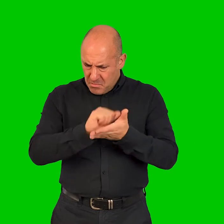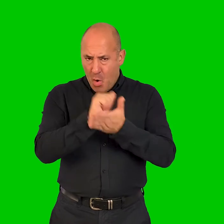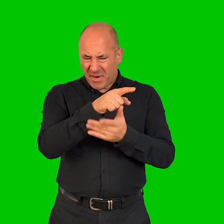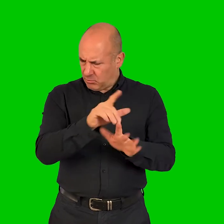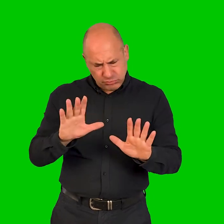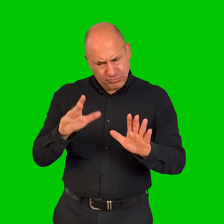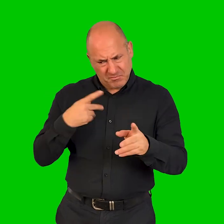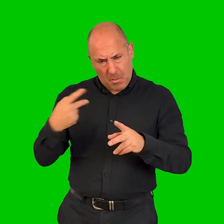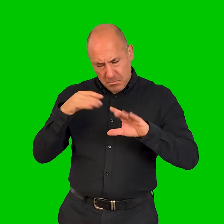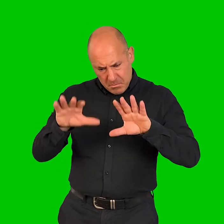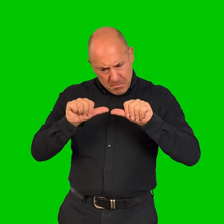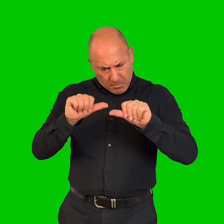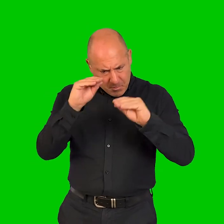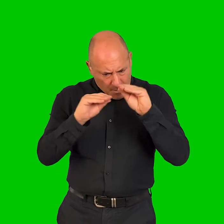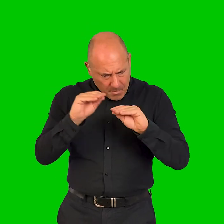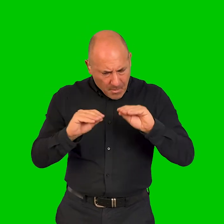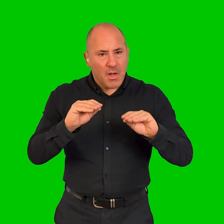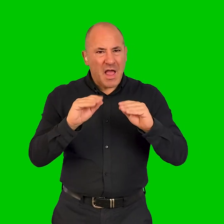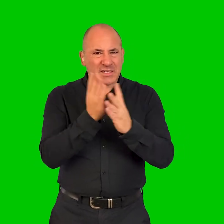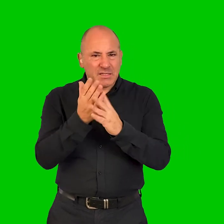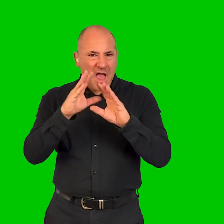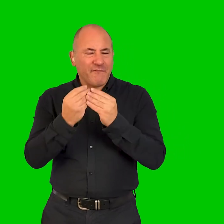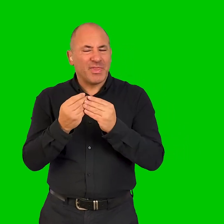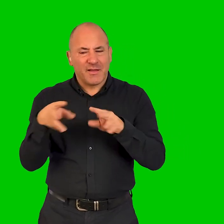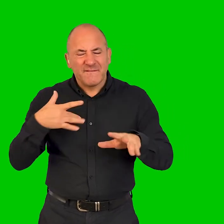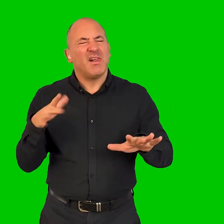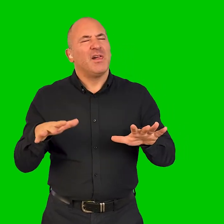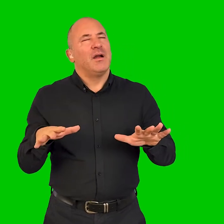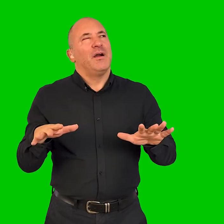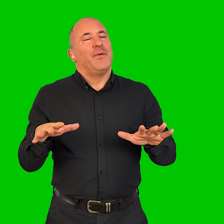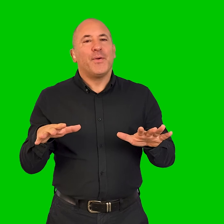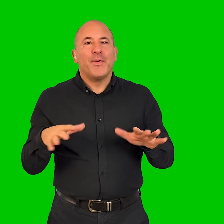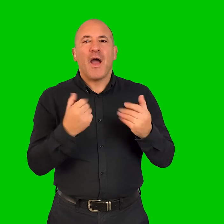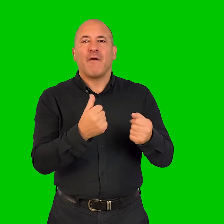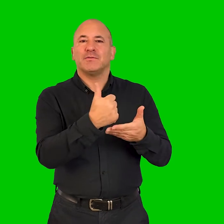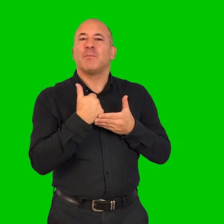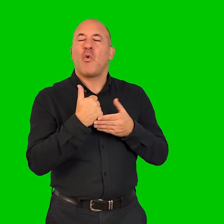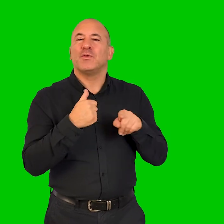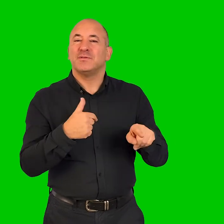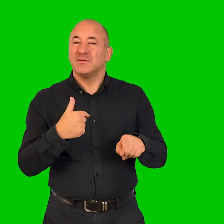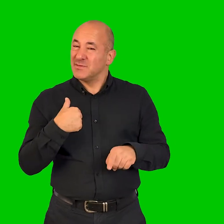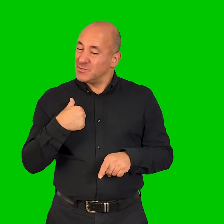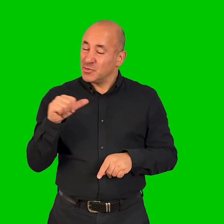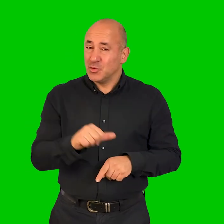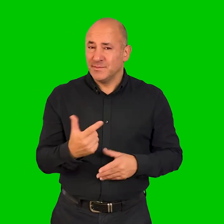access to venues that are accessible and do take these things through, through their structures seriously